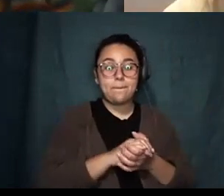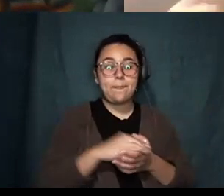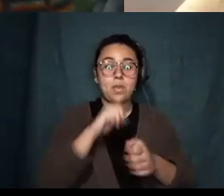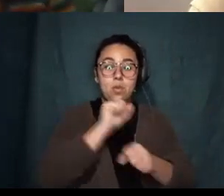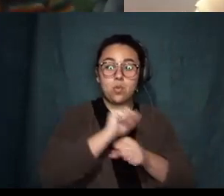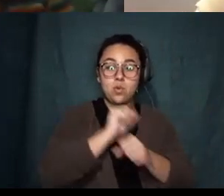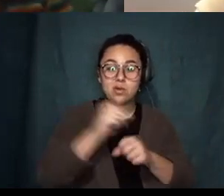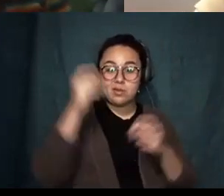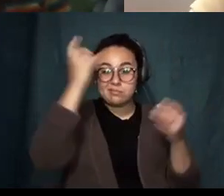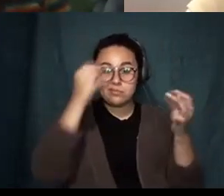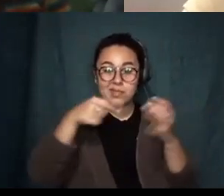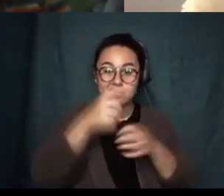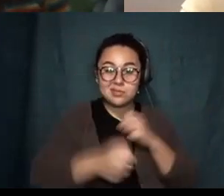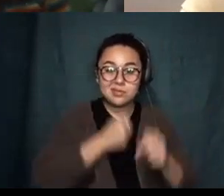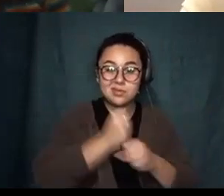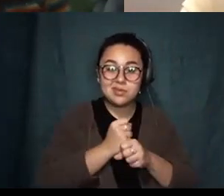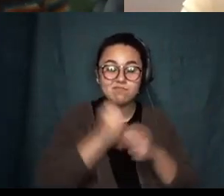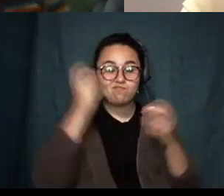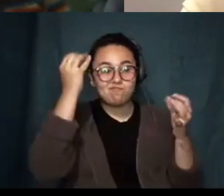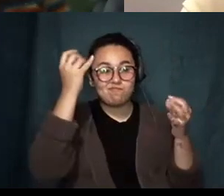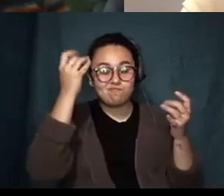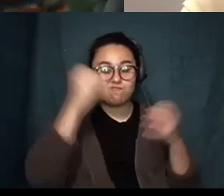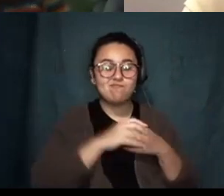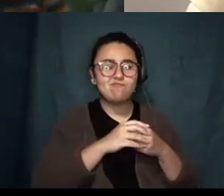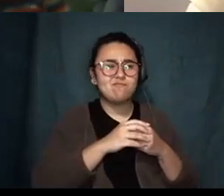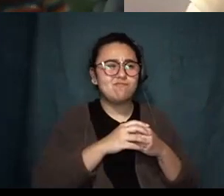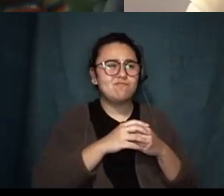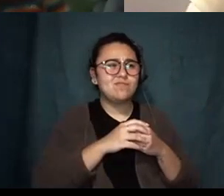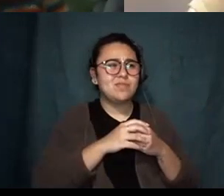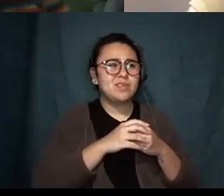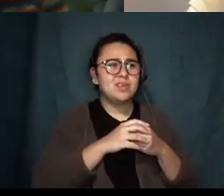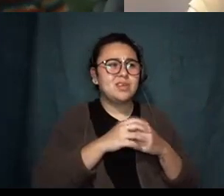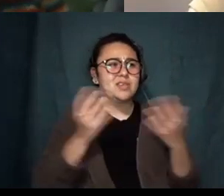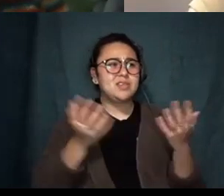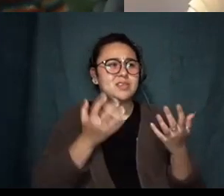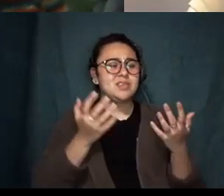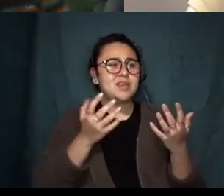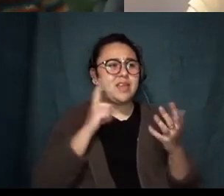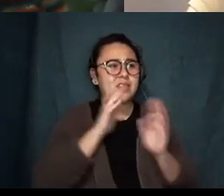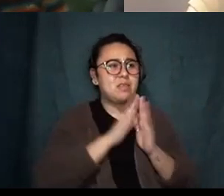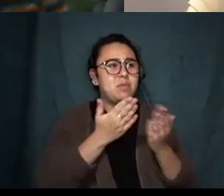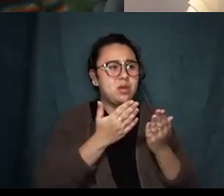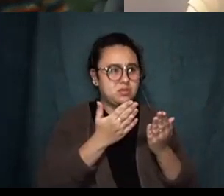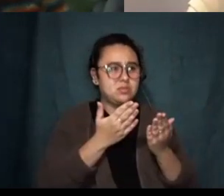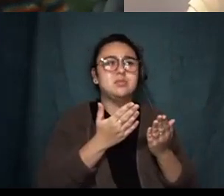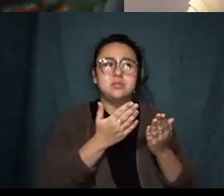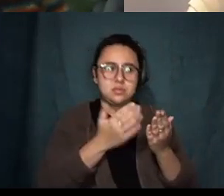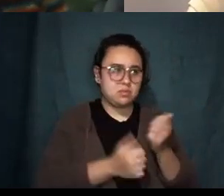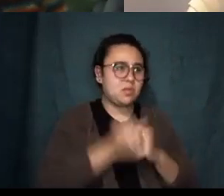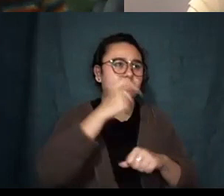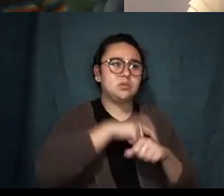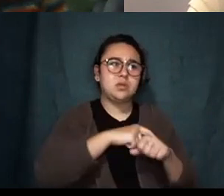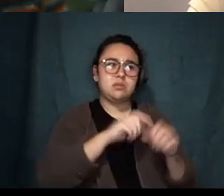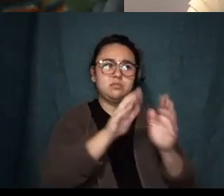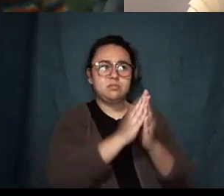with this year um honestly I think the book that I've probably spent the most time with and